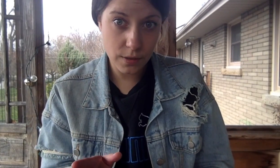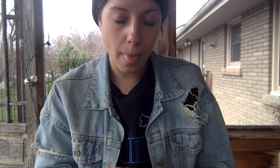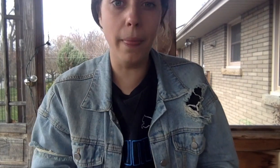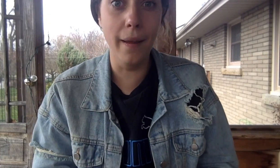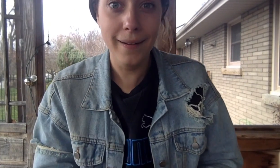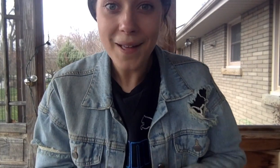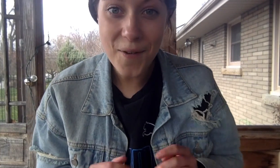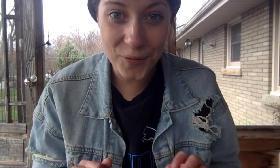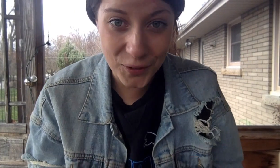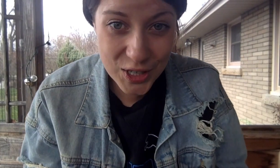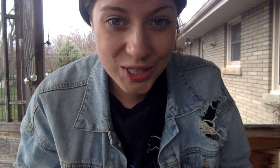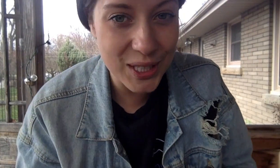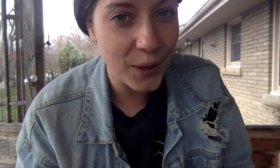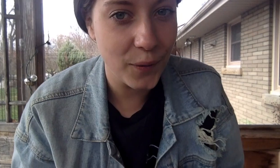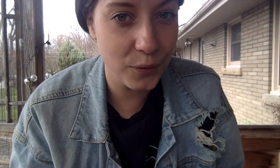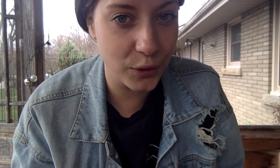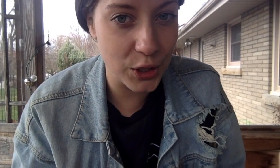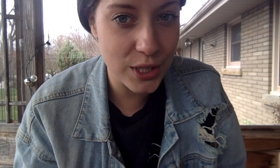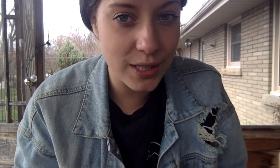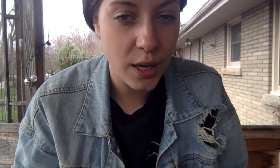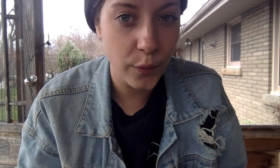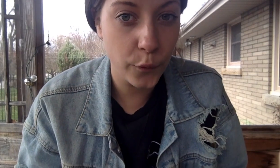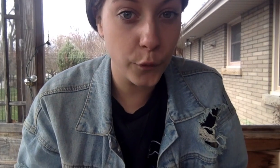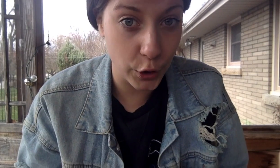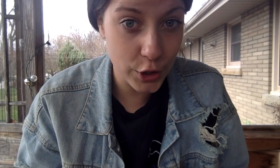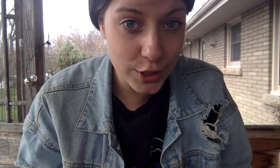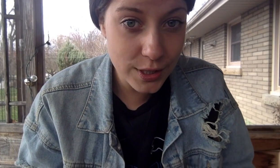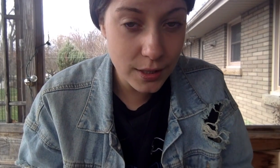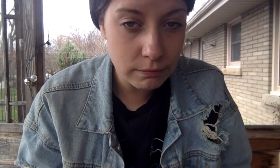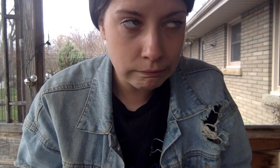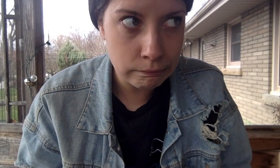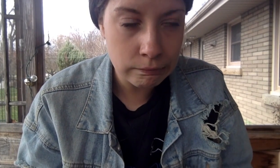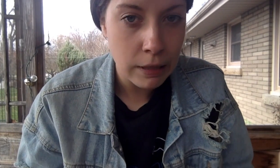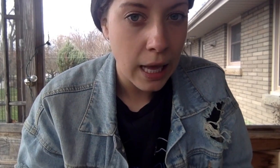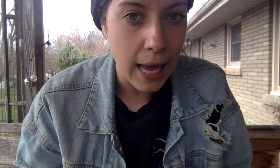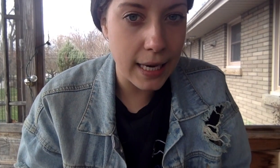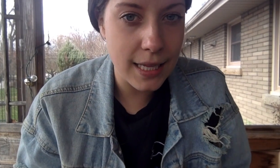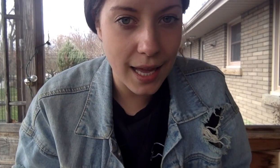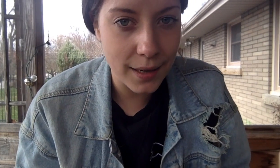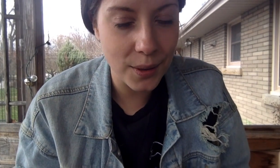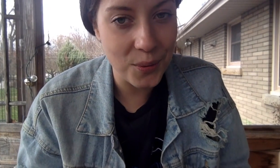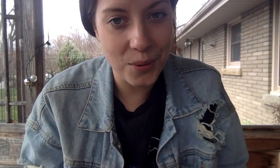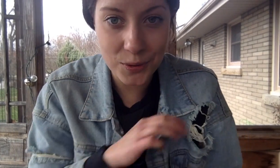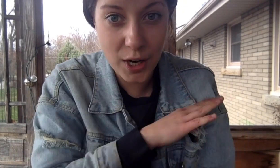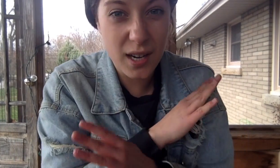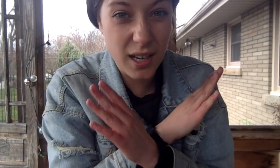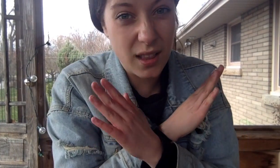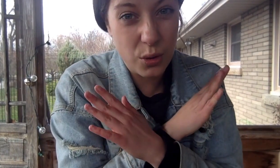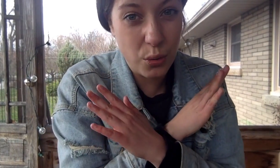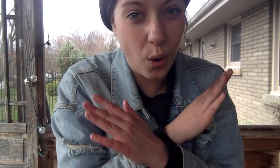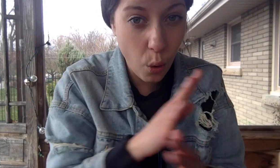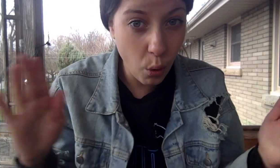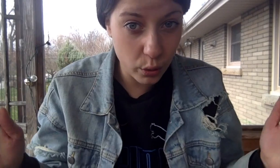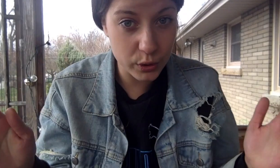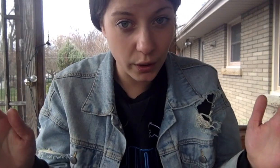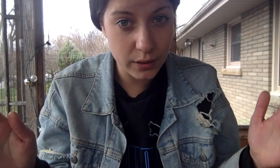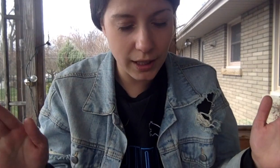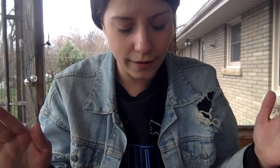but first verse first and then we will try to get through the whole song together